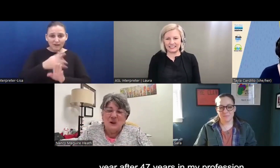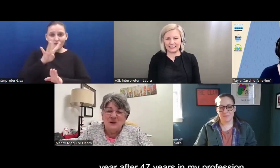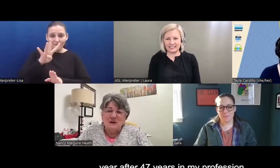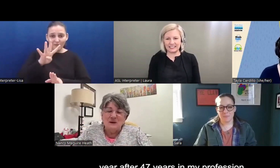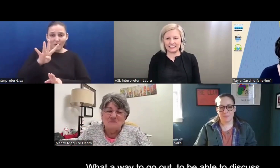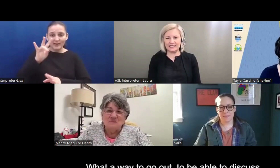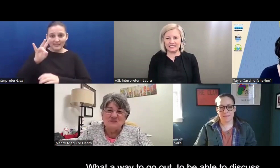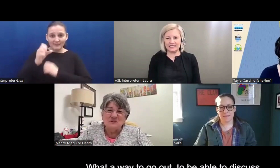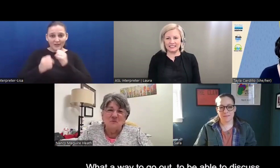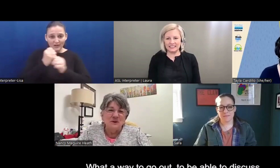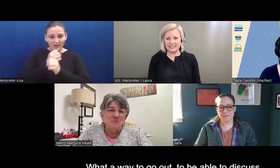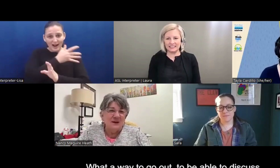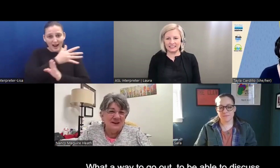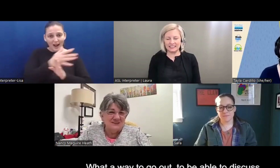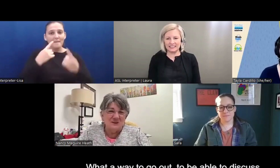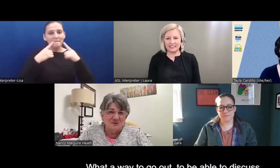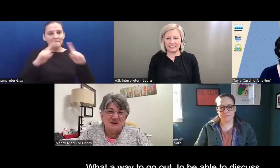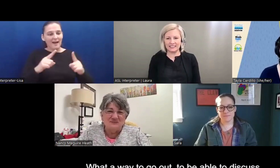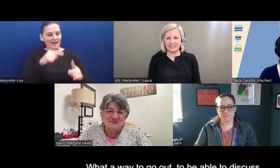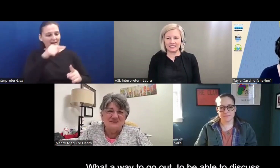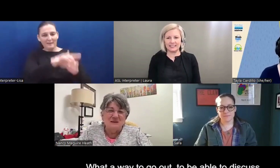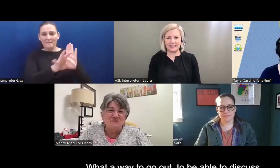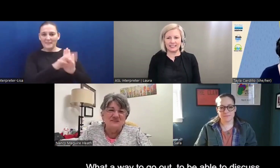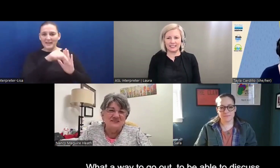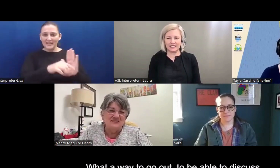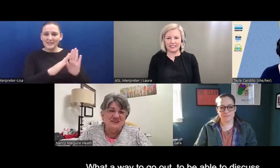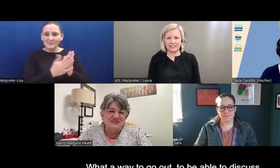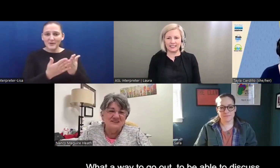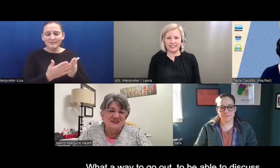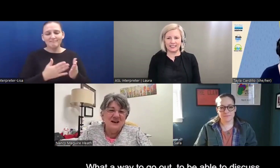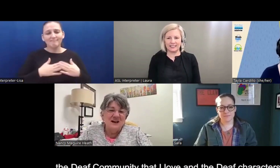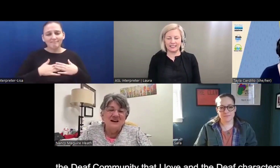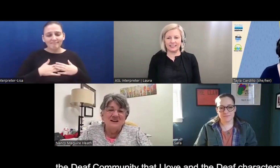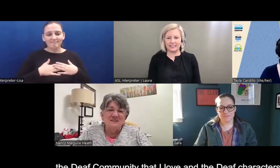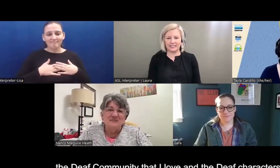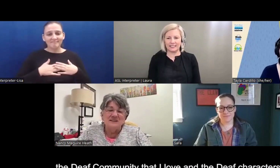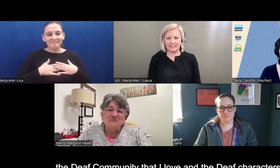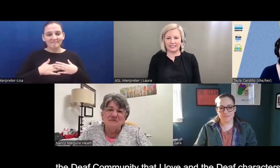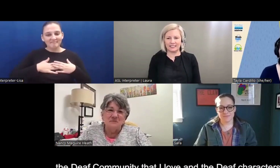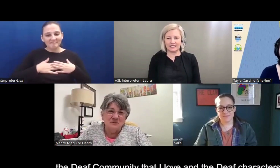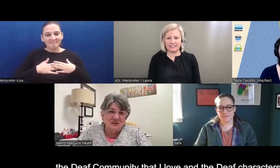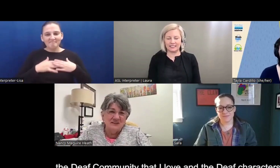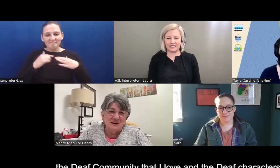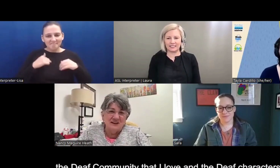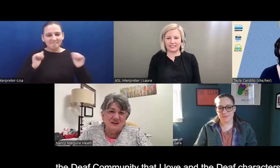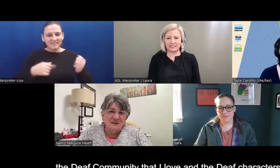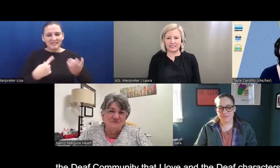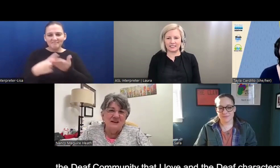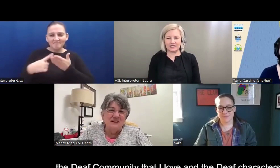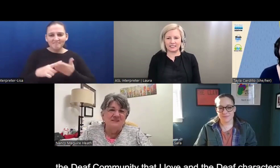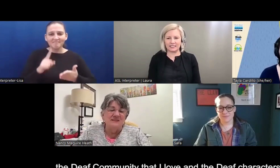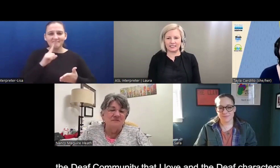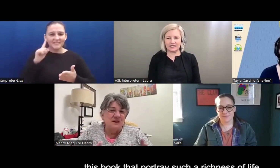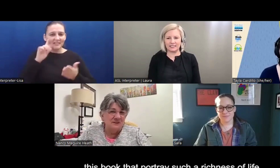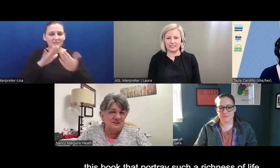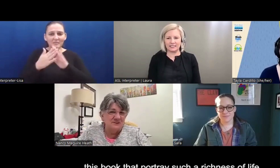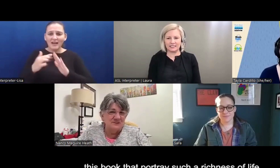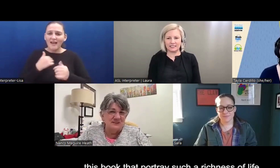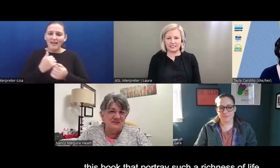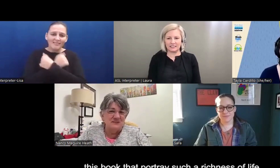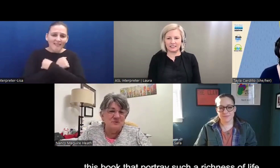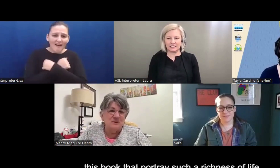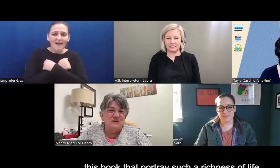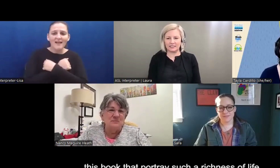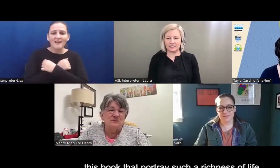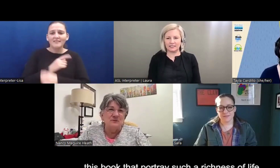Um, so what a way to go out, to be able to discuss, um, the deaf community that I love and the deaf characters